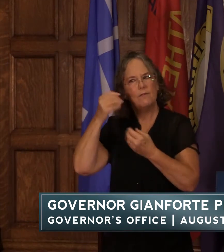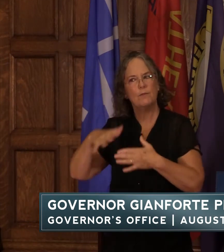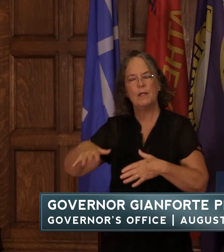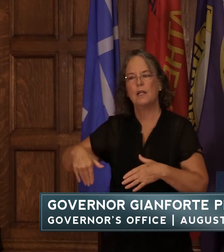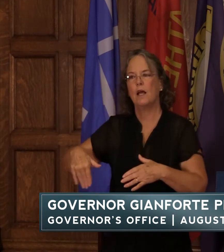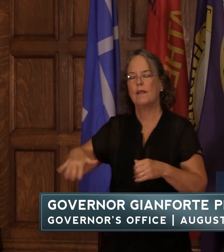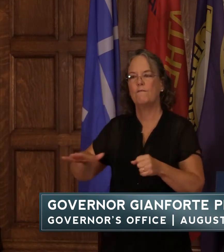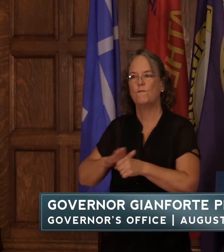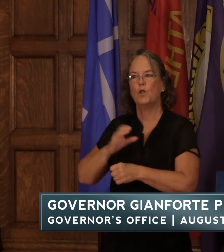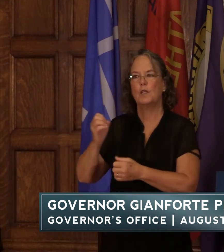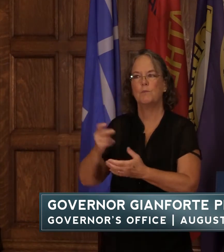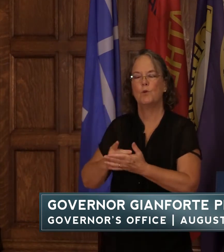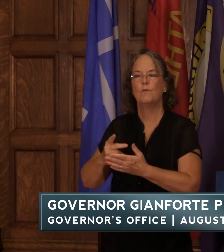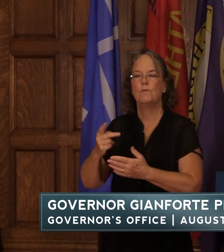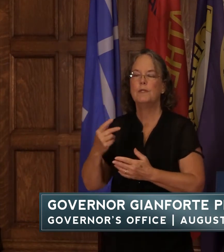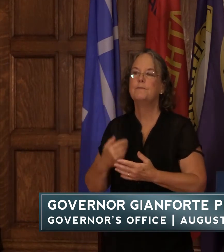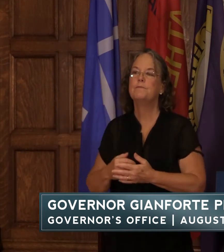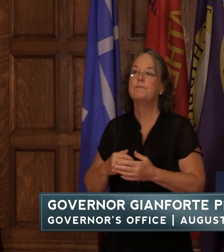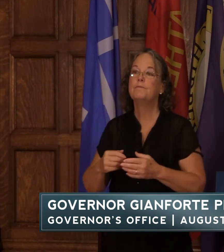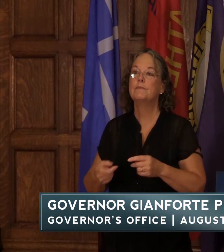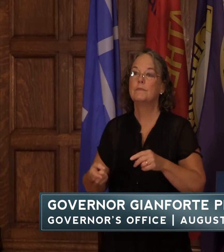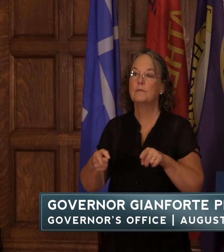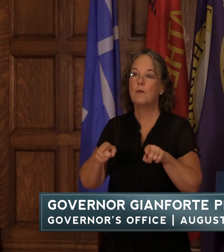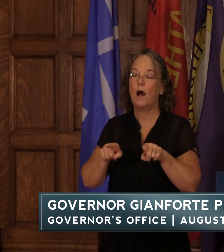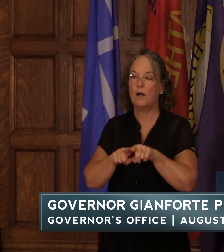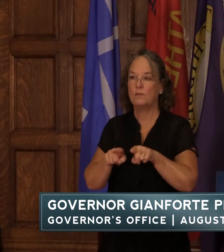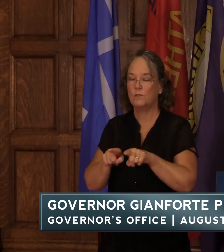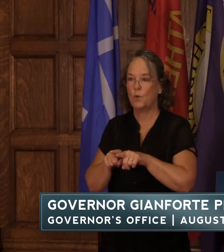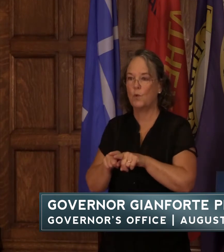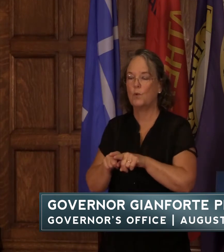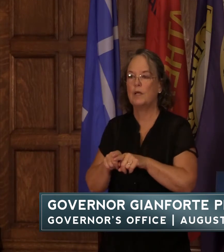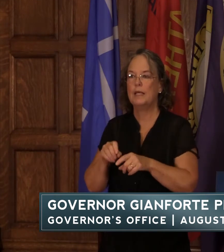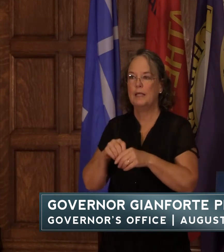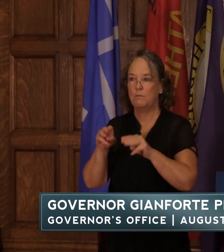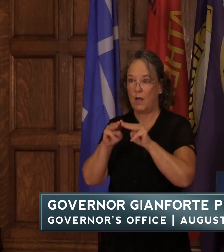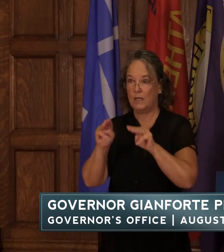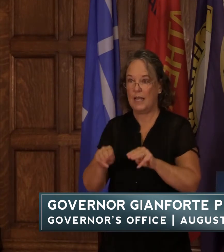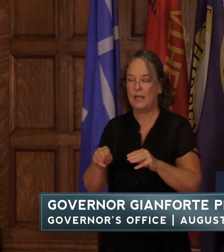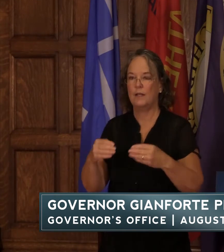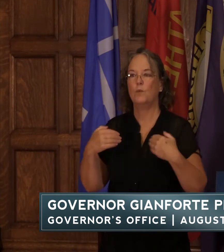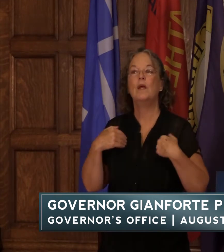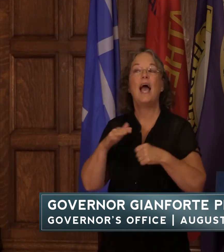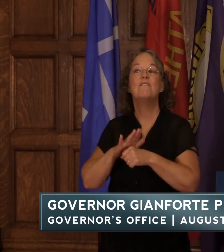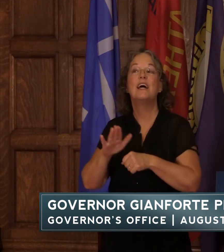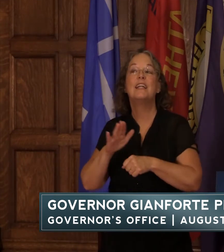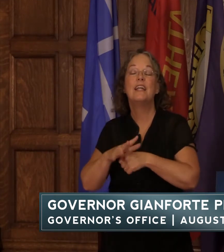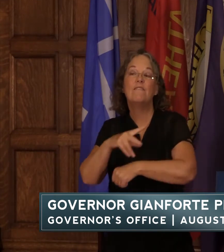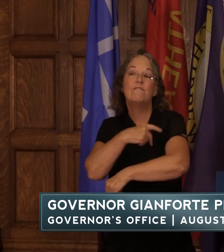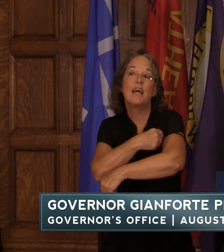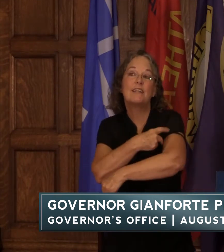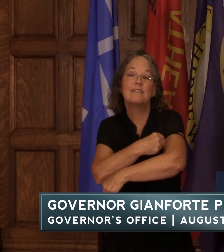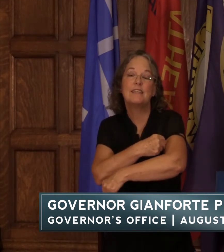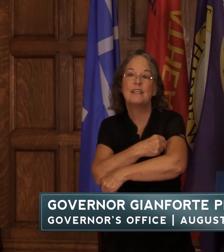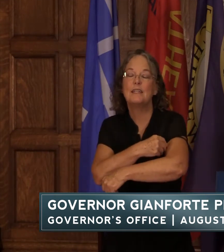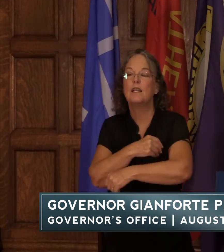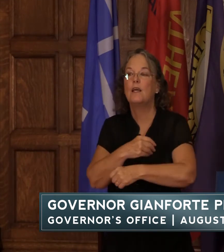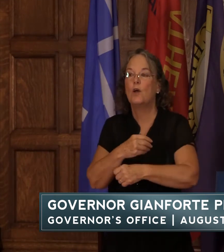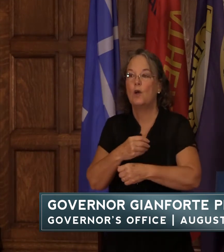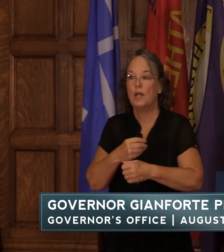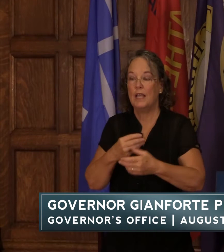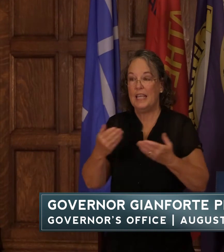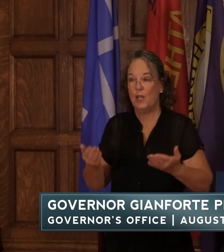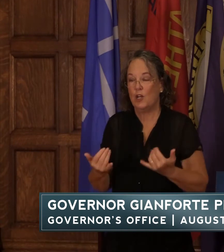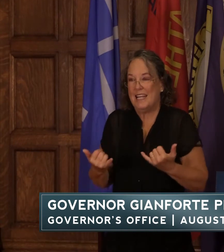along with the increased in demands we still in montana have enough vaccine in our inventories to